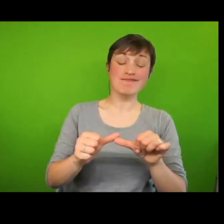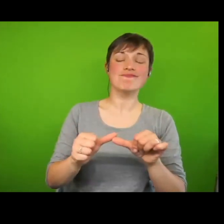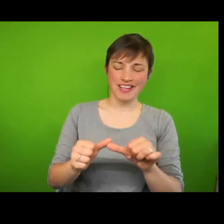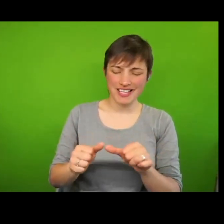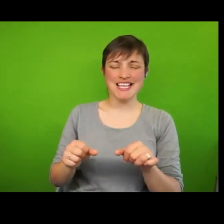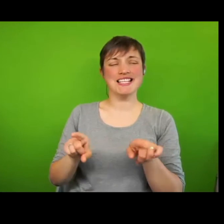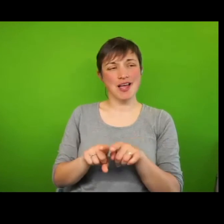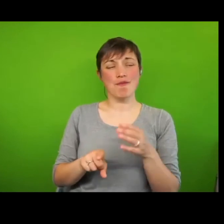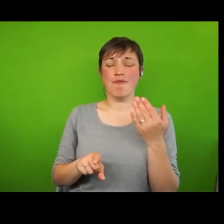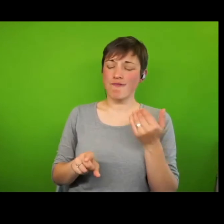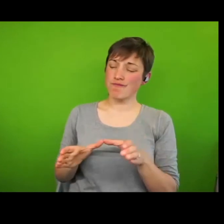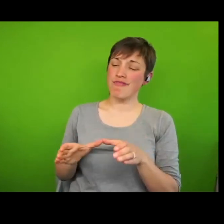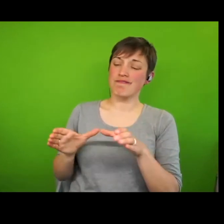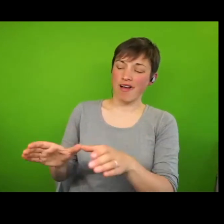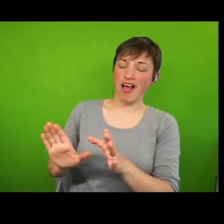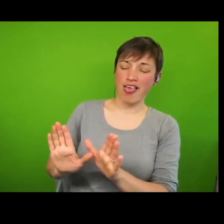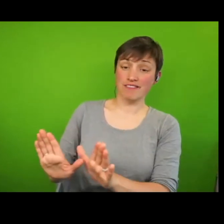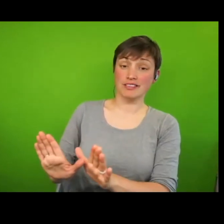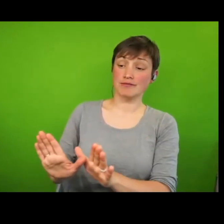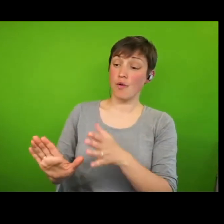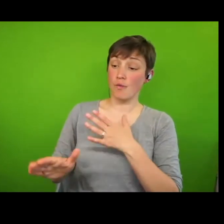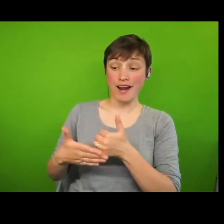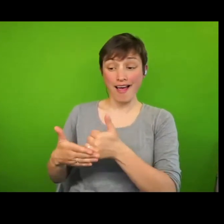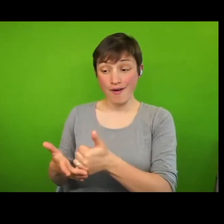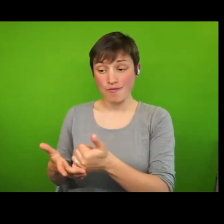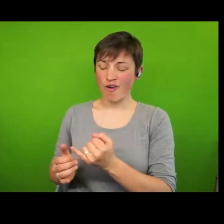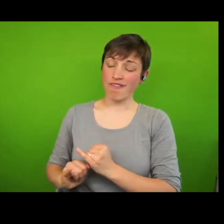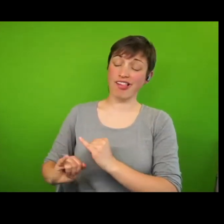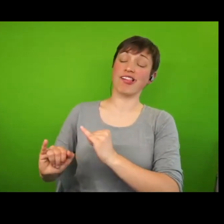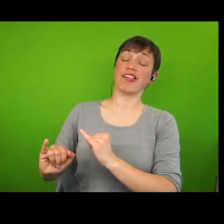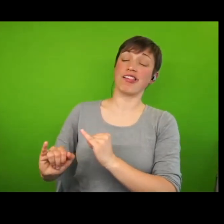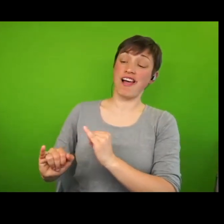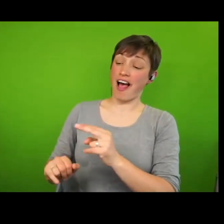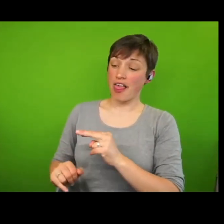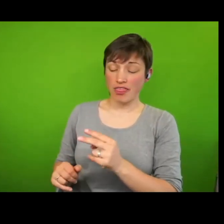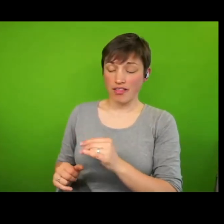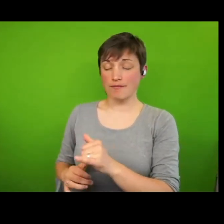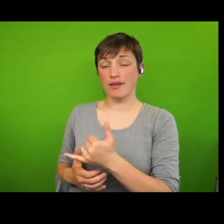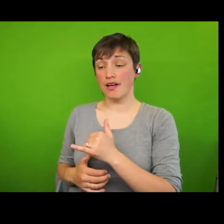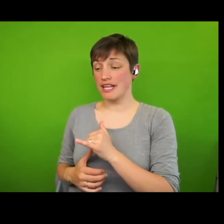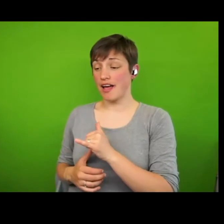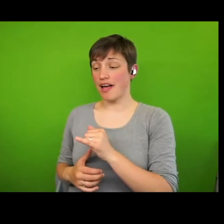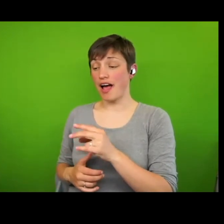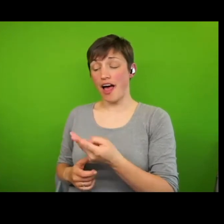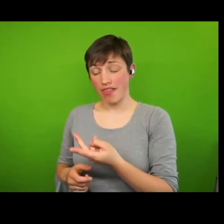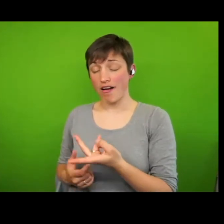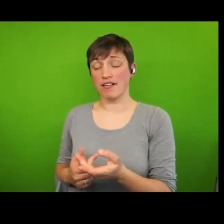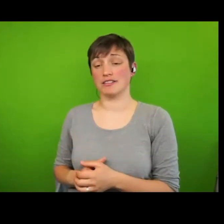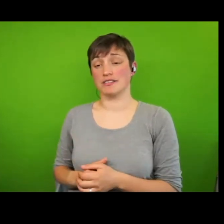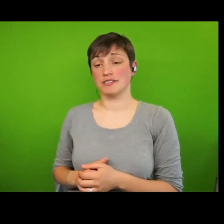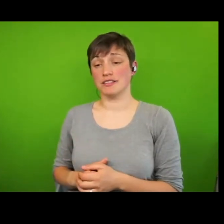be it malign or benign. Even though their lives are heavily constrained by their